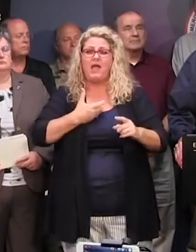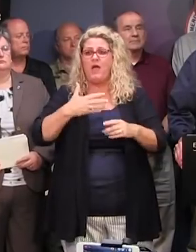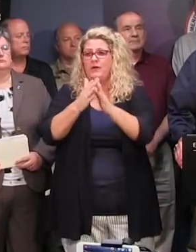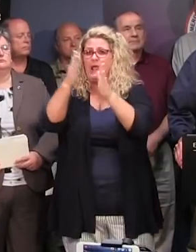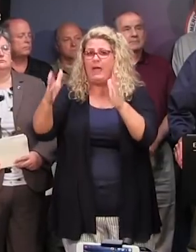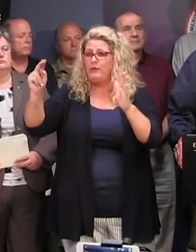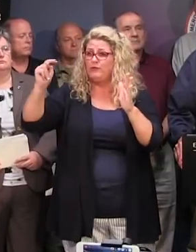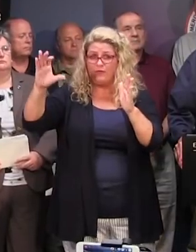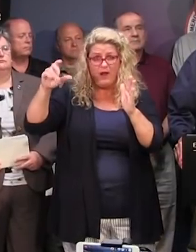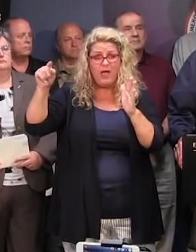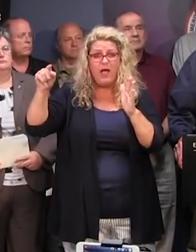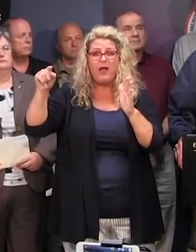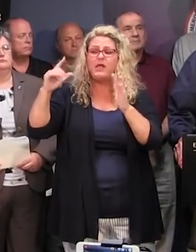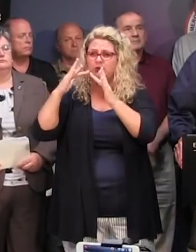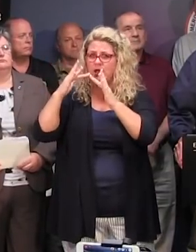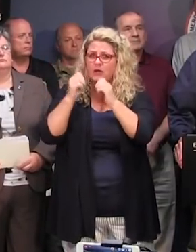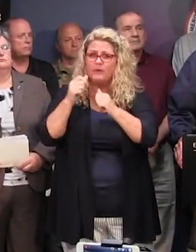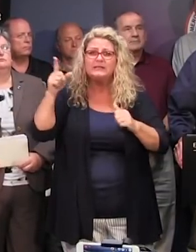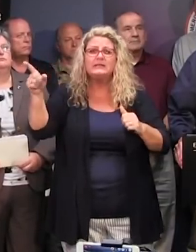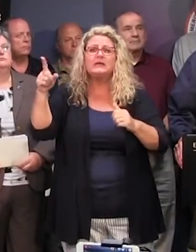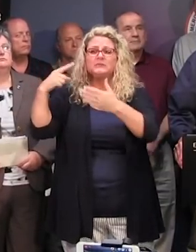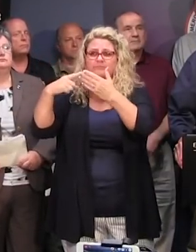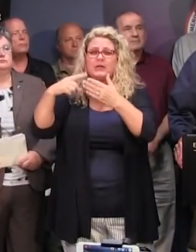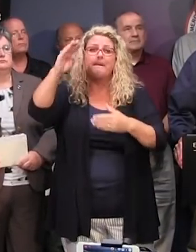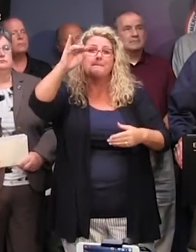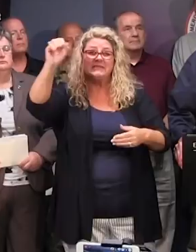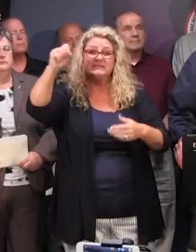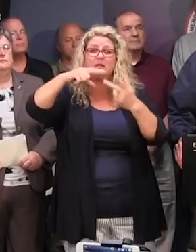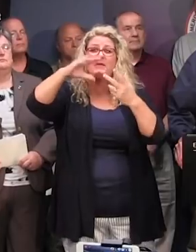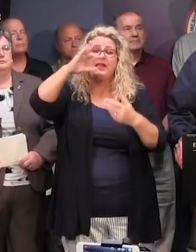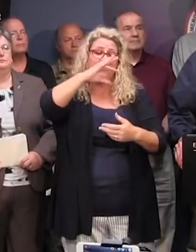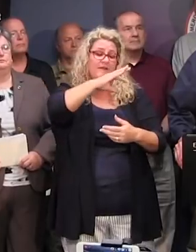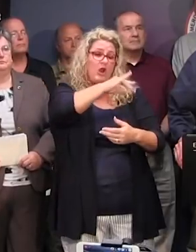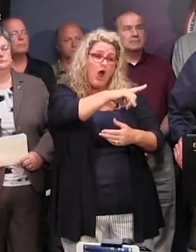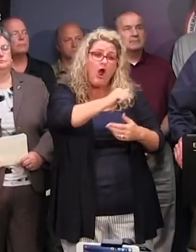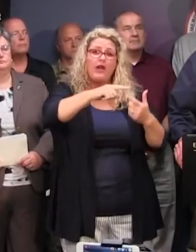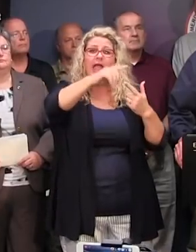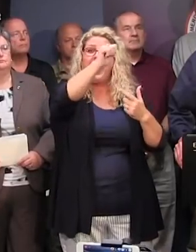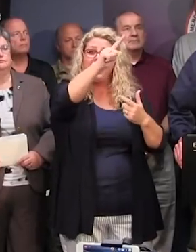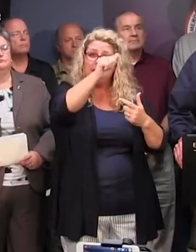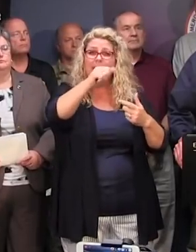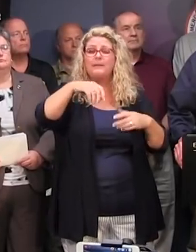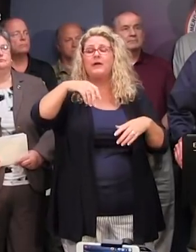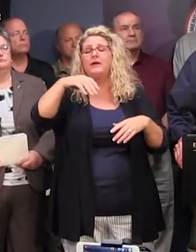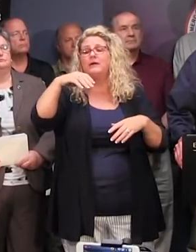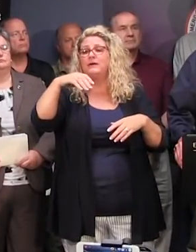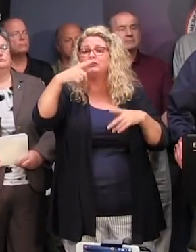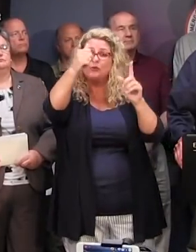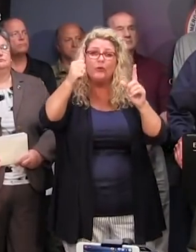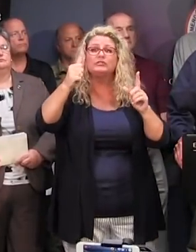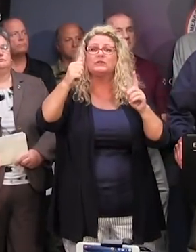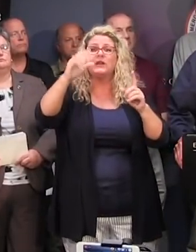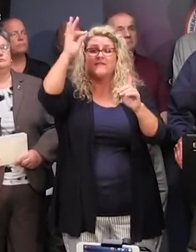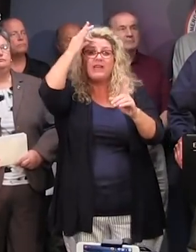North Carolina. We've had contact with states from Mississippi, Alabama, Florida, Georgia, North Carolina, and others as well, as well